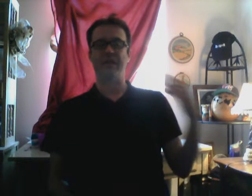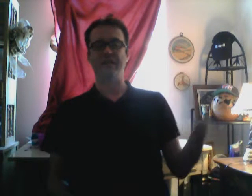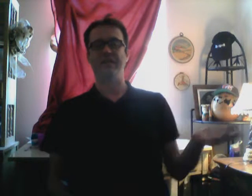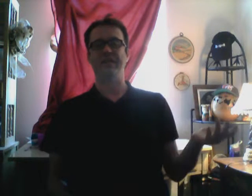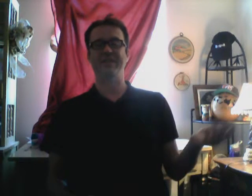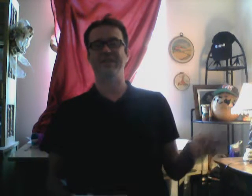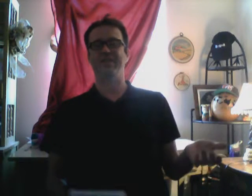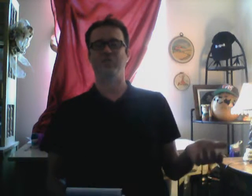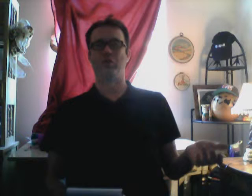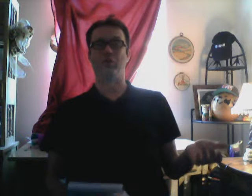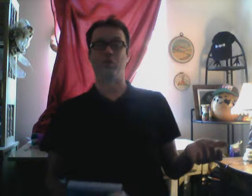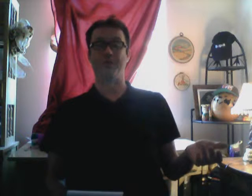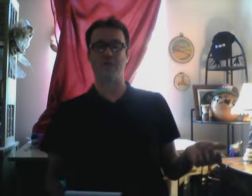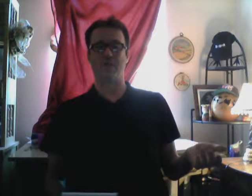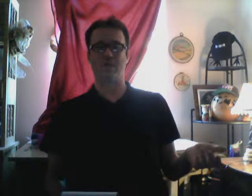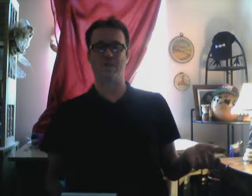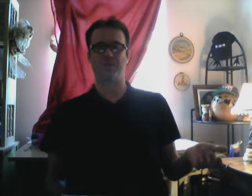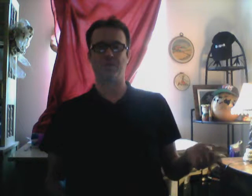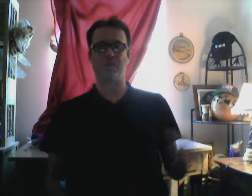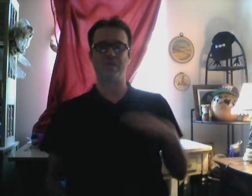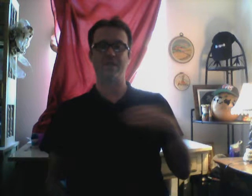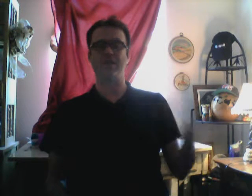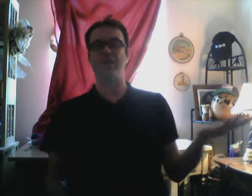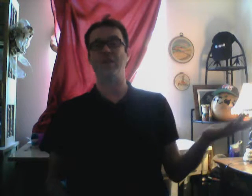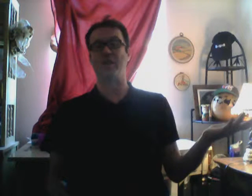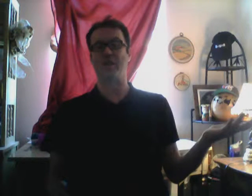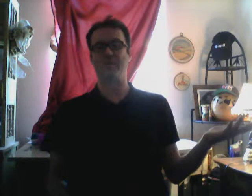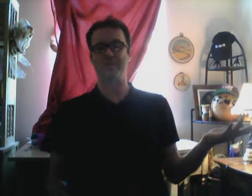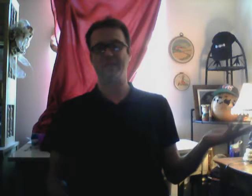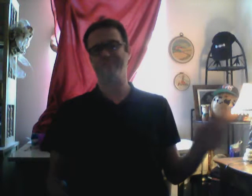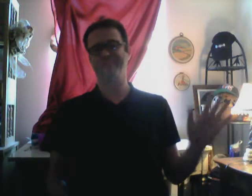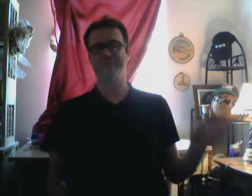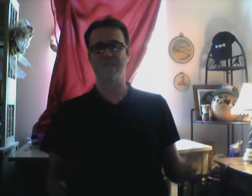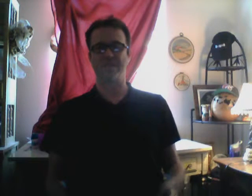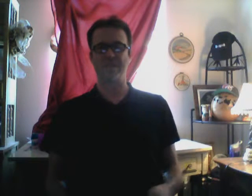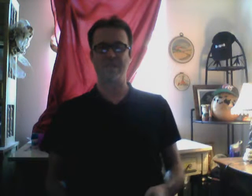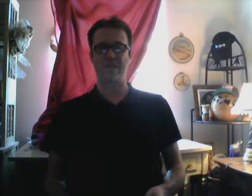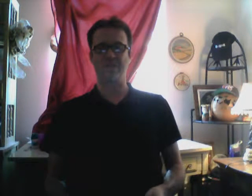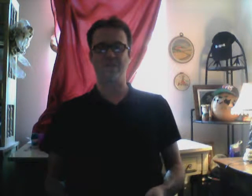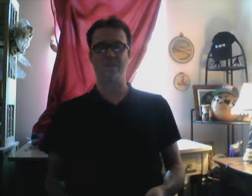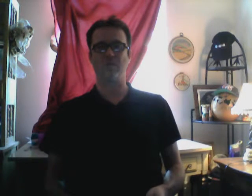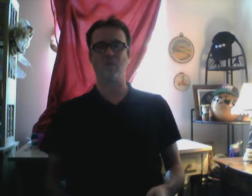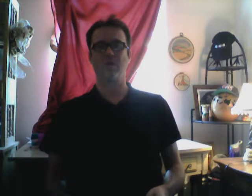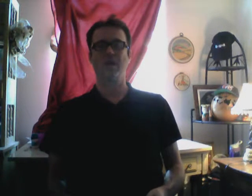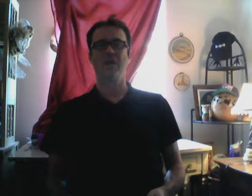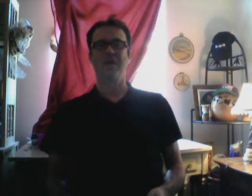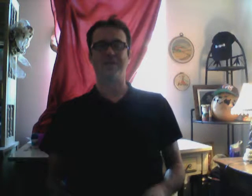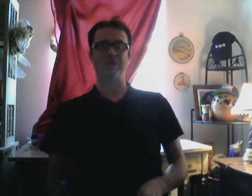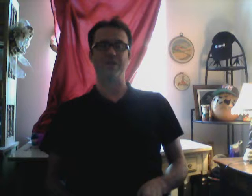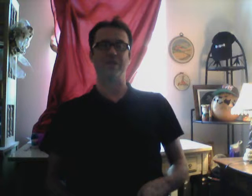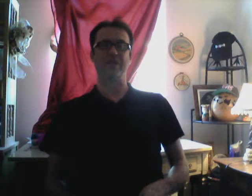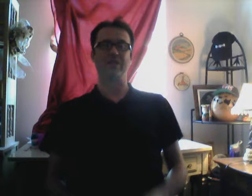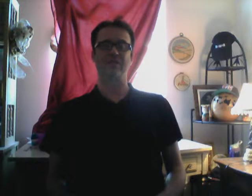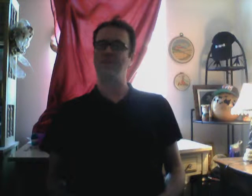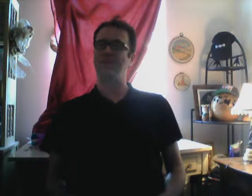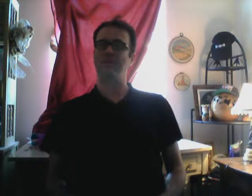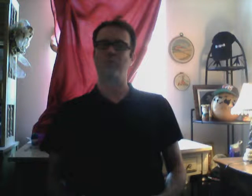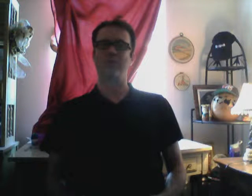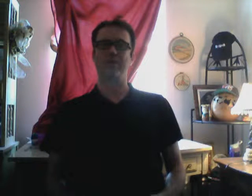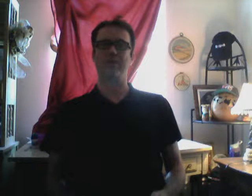And then. And then. A trophy kill. As you would. Then they're eating. All the meat. That's the analogy. Or. That's where you get into. The real